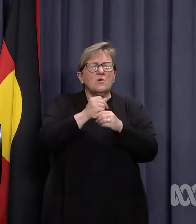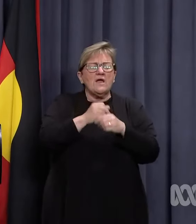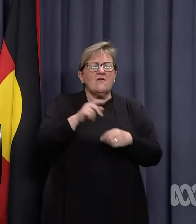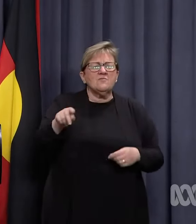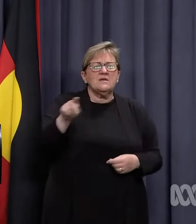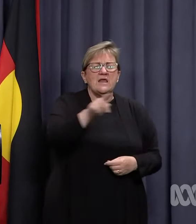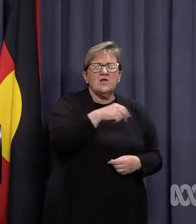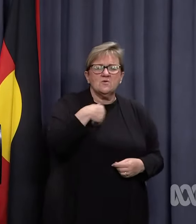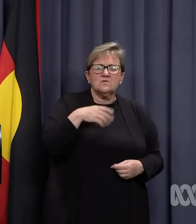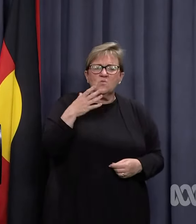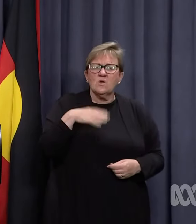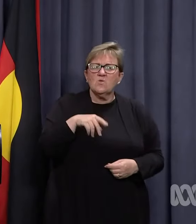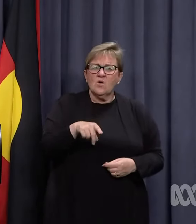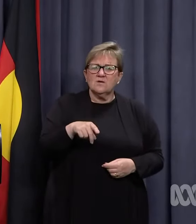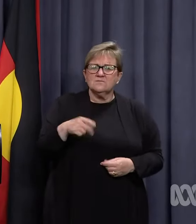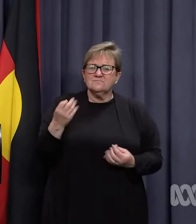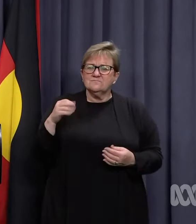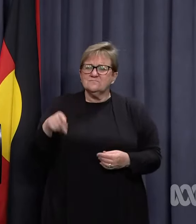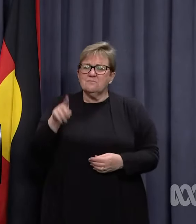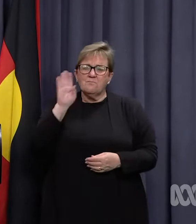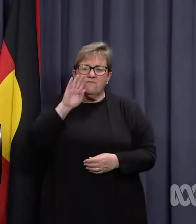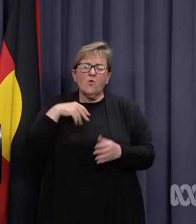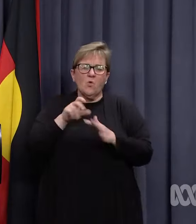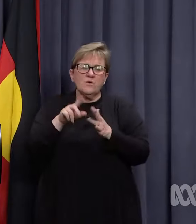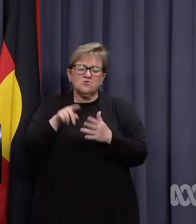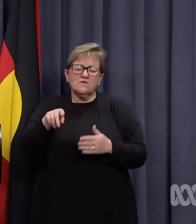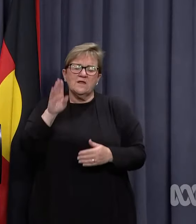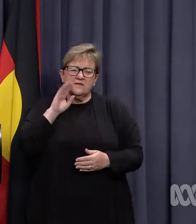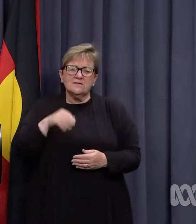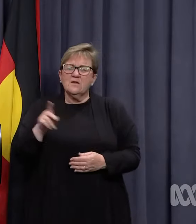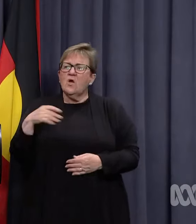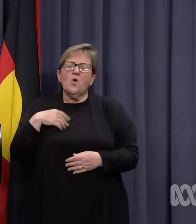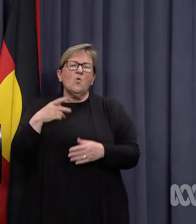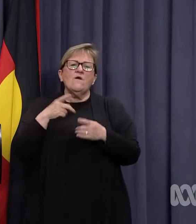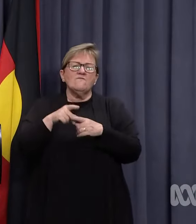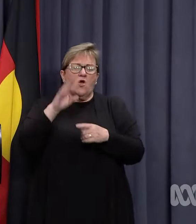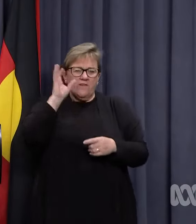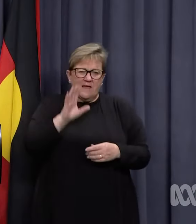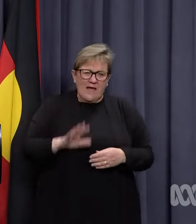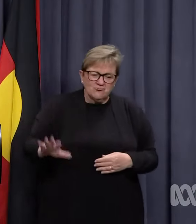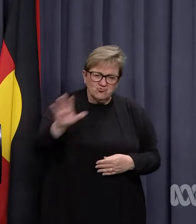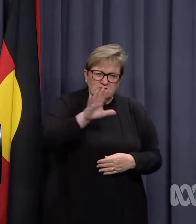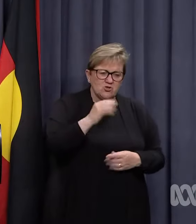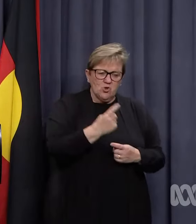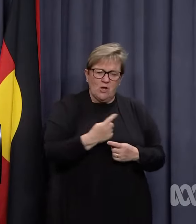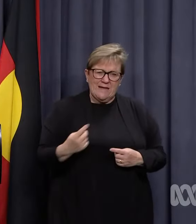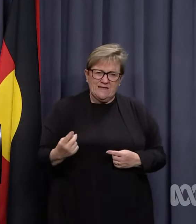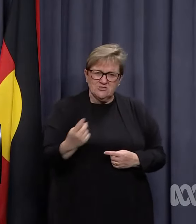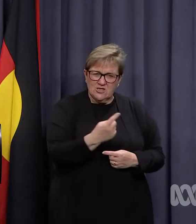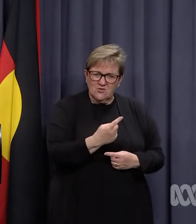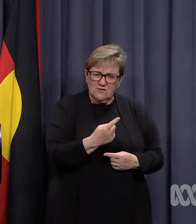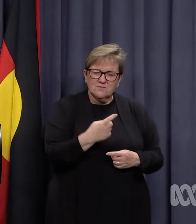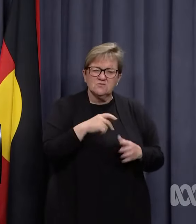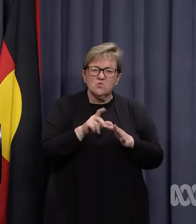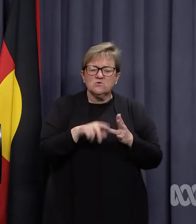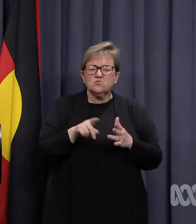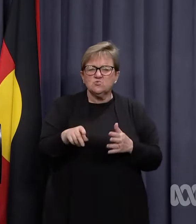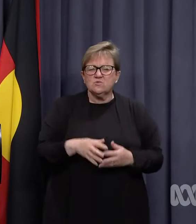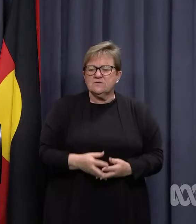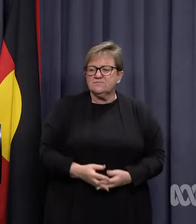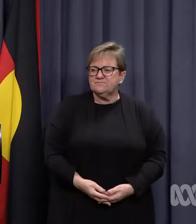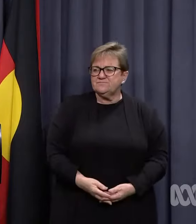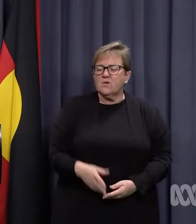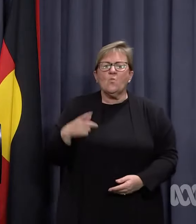something that a lot of other states do? What are you used to do? We're doing it by region, not by local government area and that's how we'll continue to report.